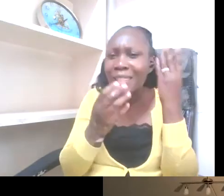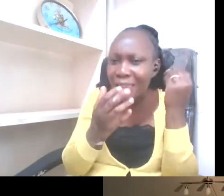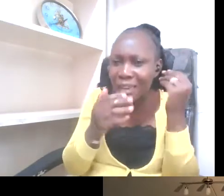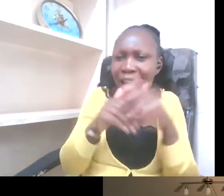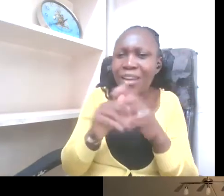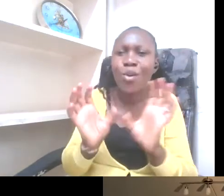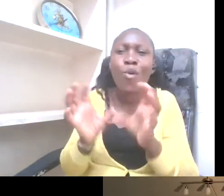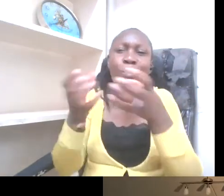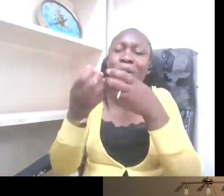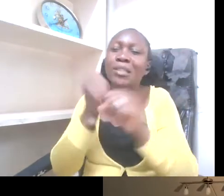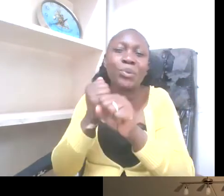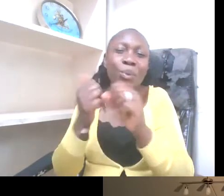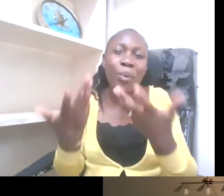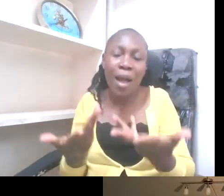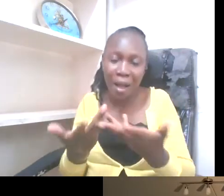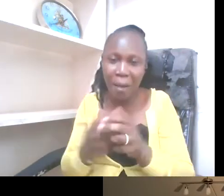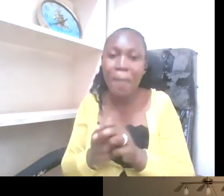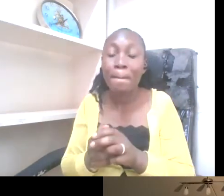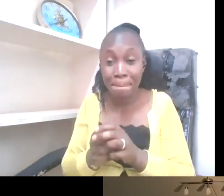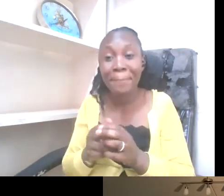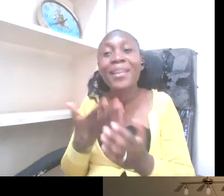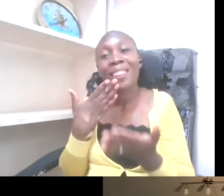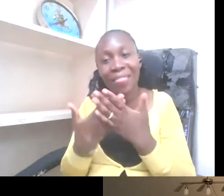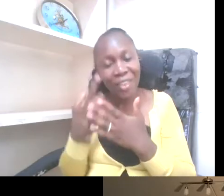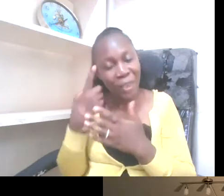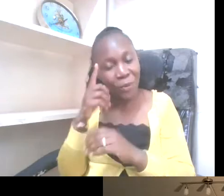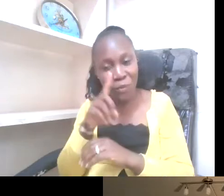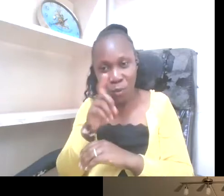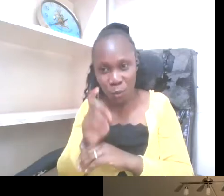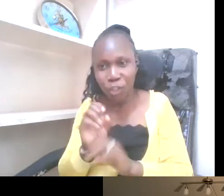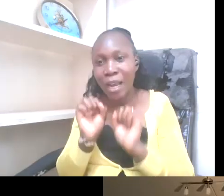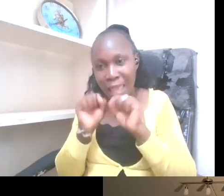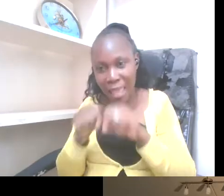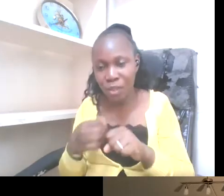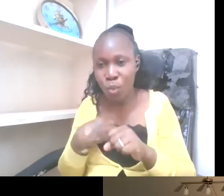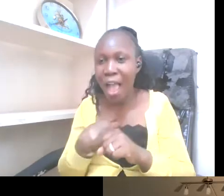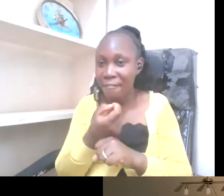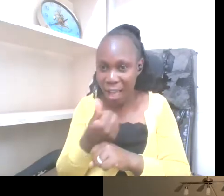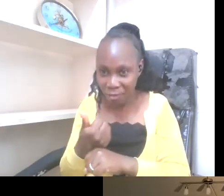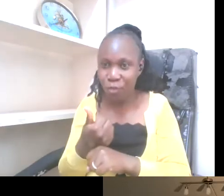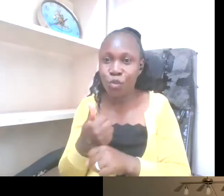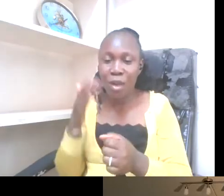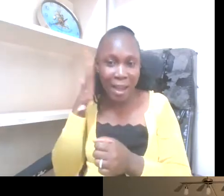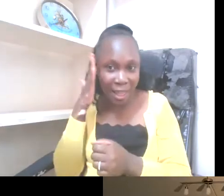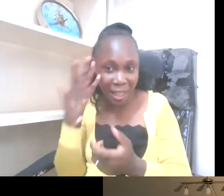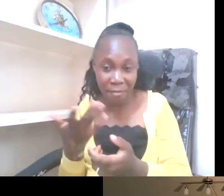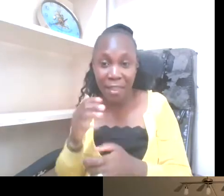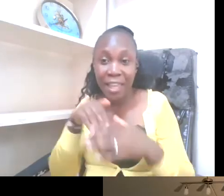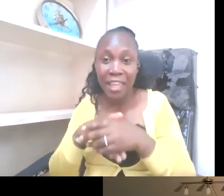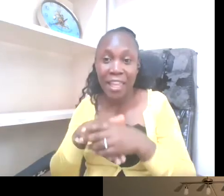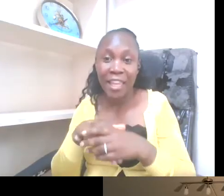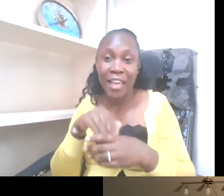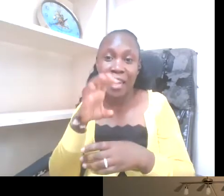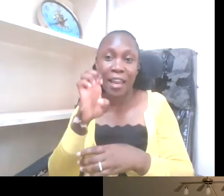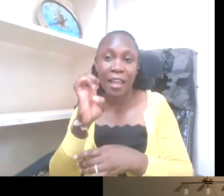the question. Yes, we do have a couple, few scholars. Ada Africa runs a program called